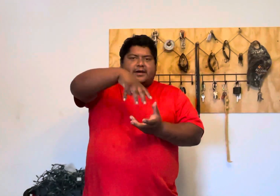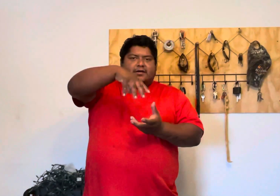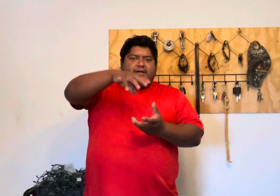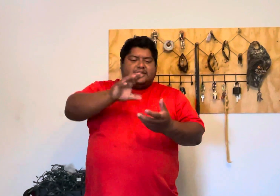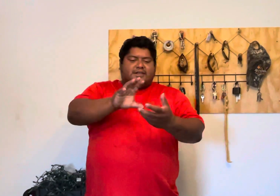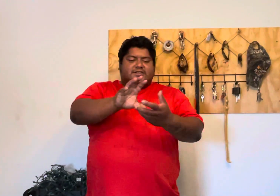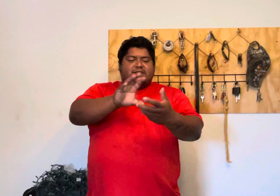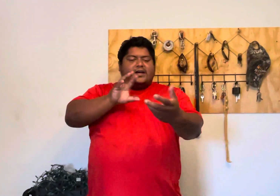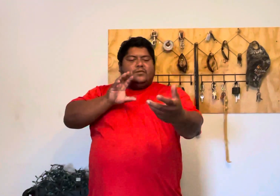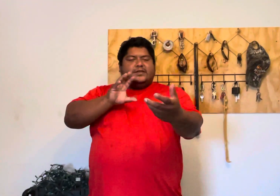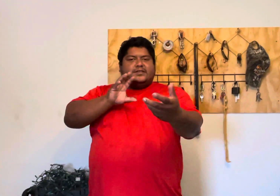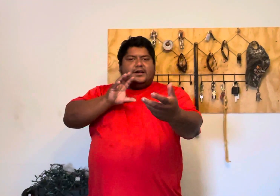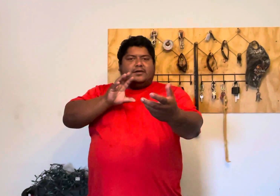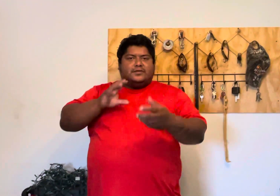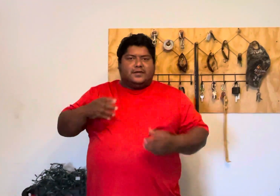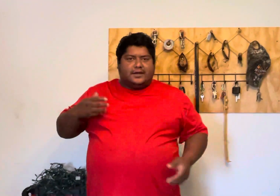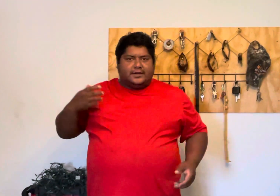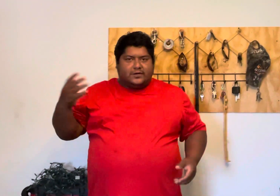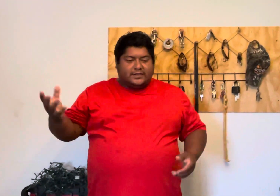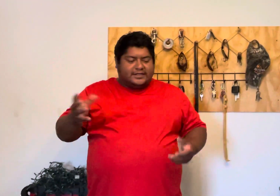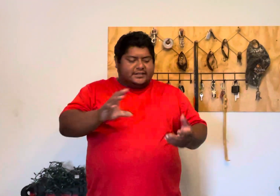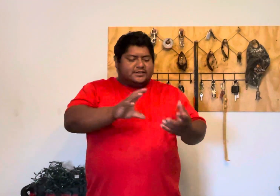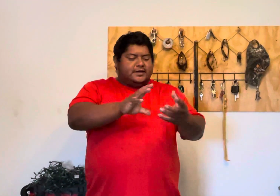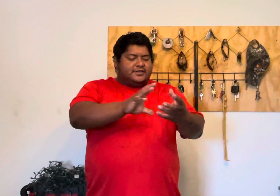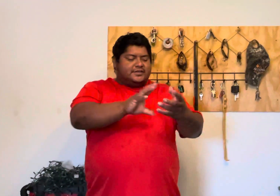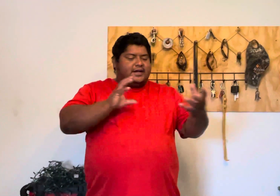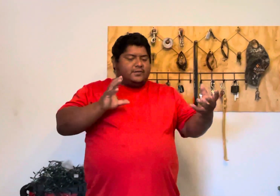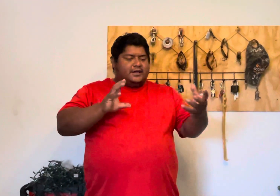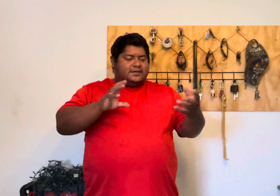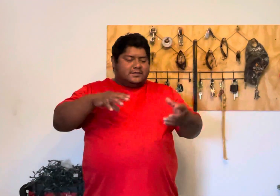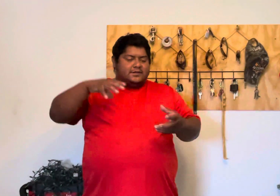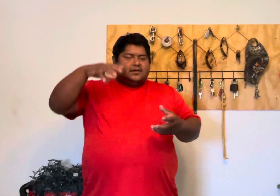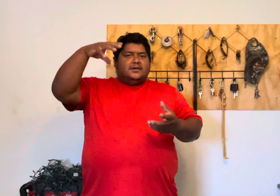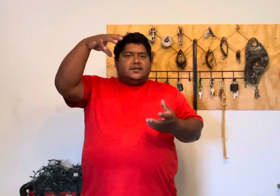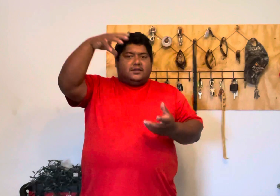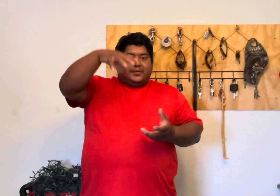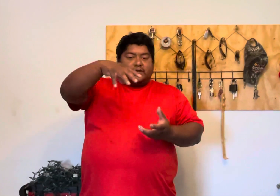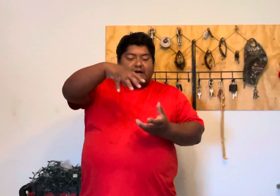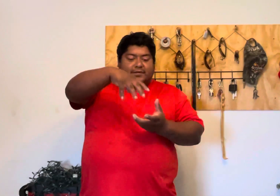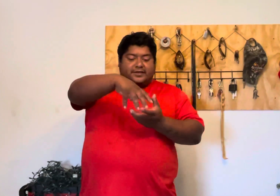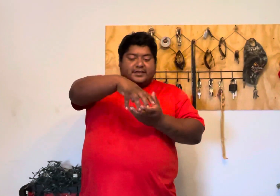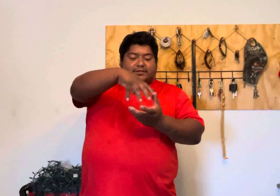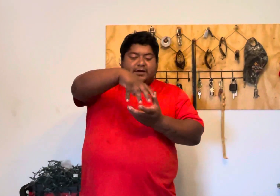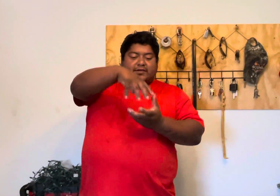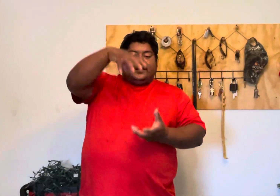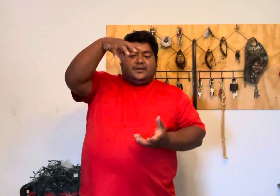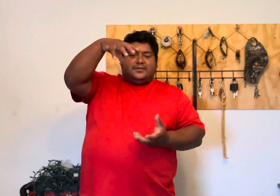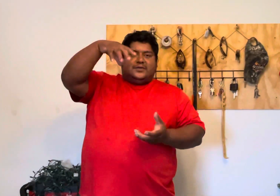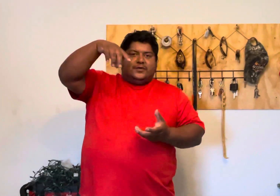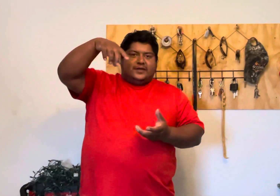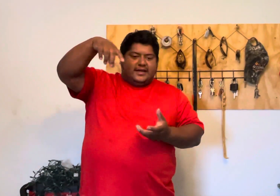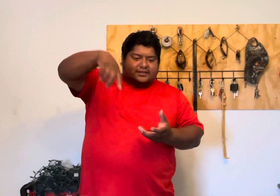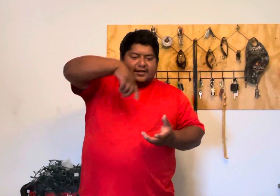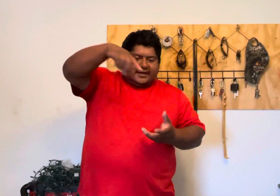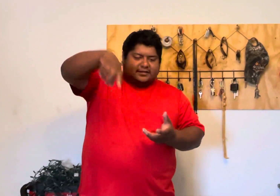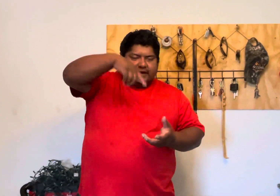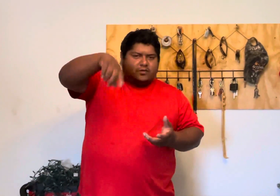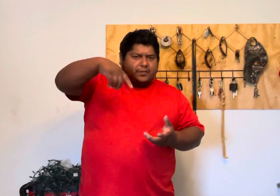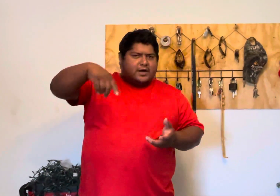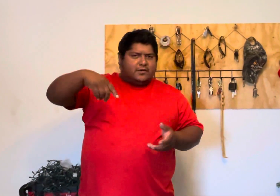instead of sideways out like quick attach is mounted sideways so it has to go through 90 degrees yeah it actually has a lot more power